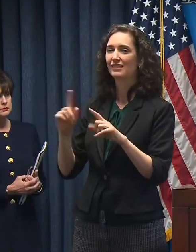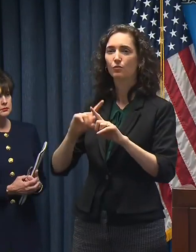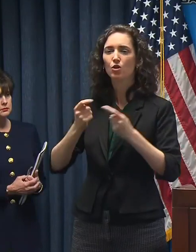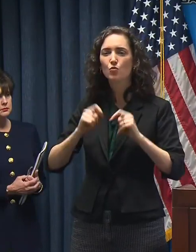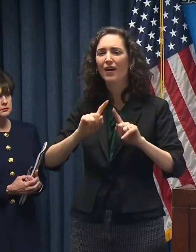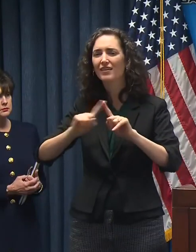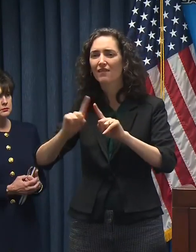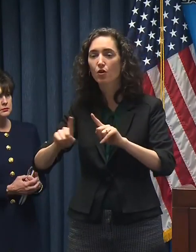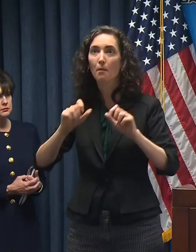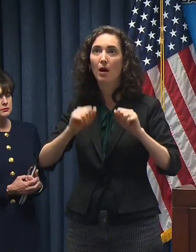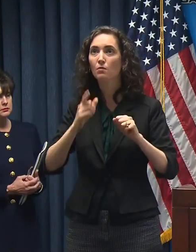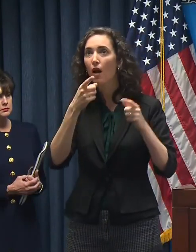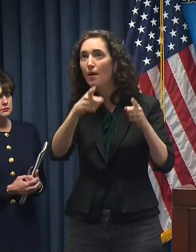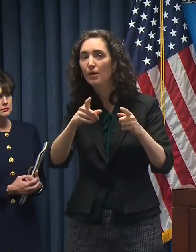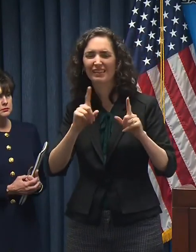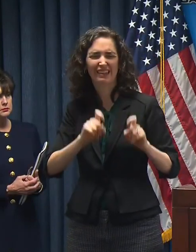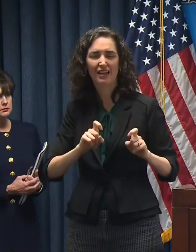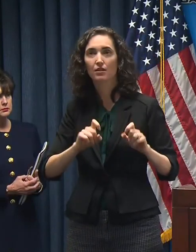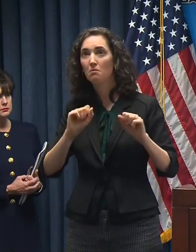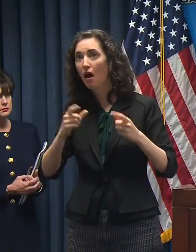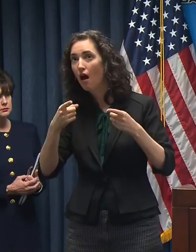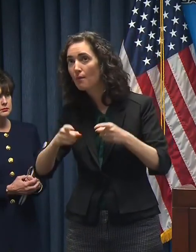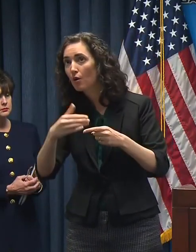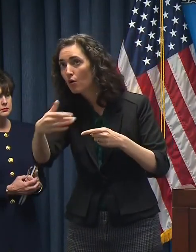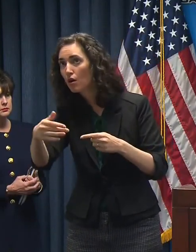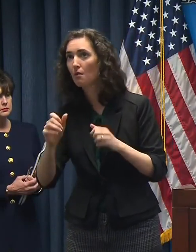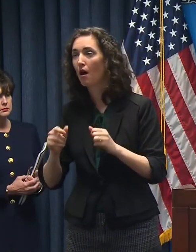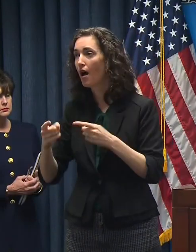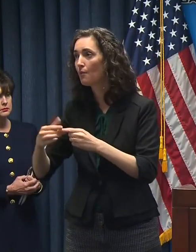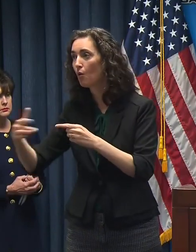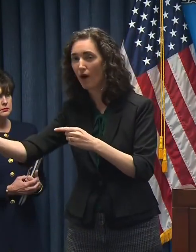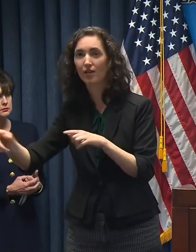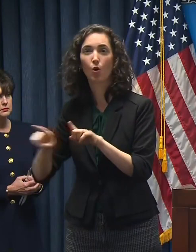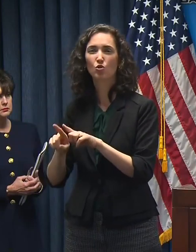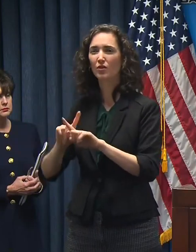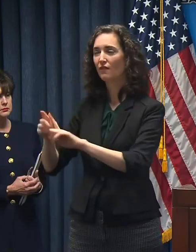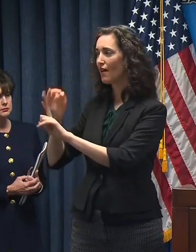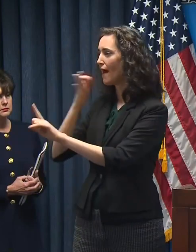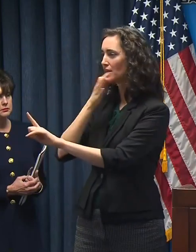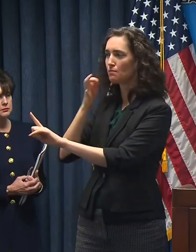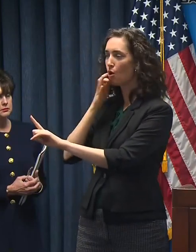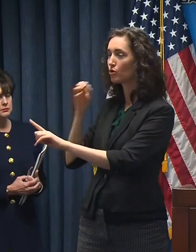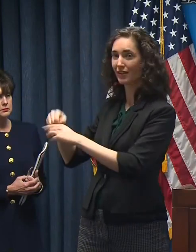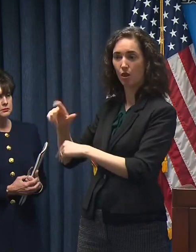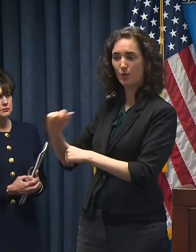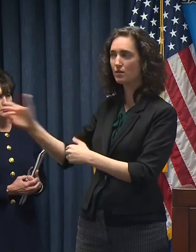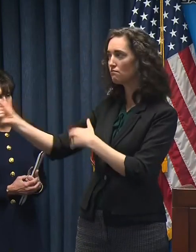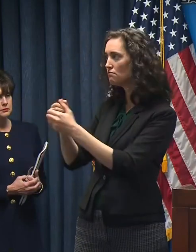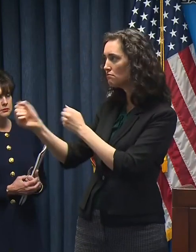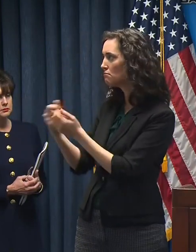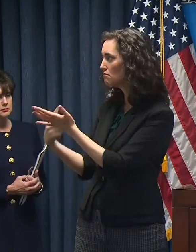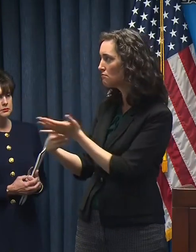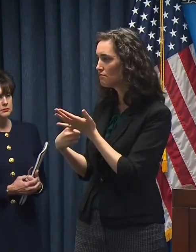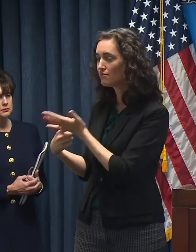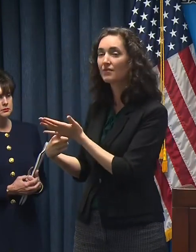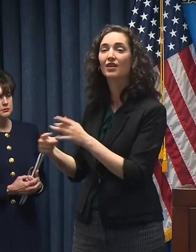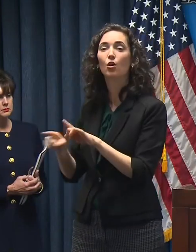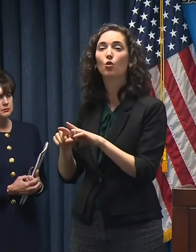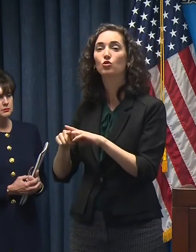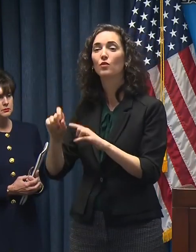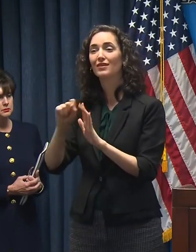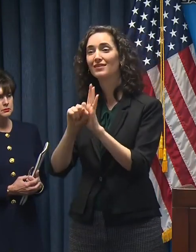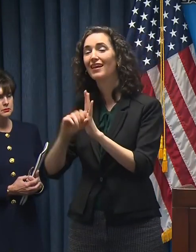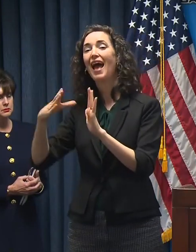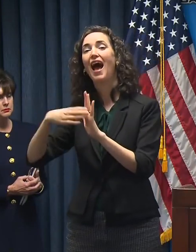Louisiana, and we're asking for experts outside of our state to take a look at it, too, to make sure that we have the best